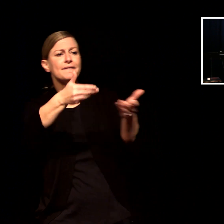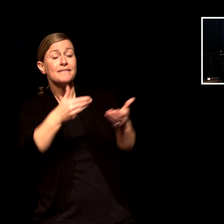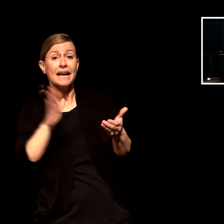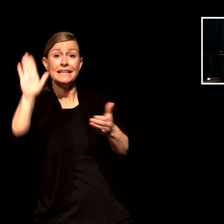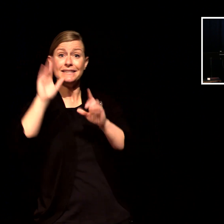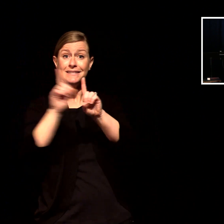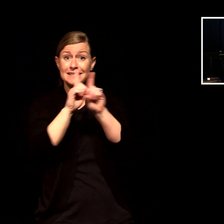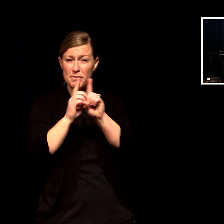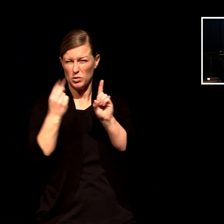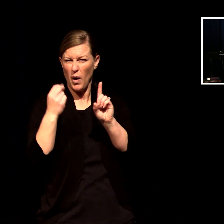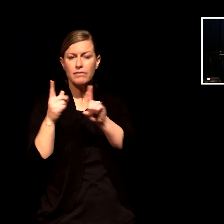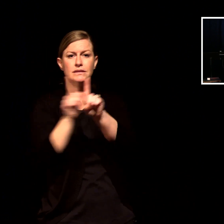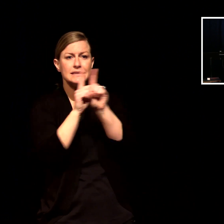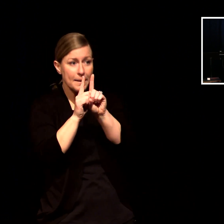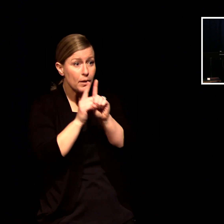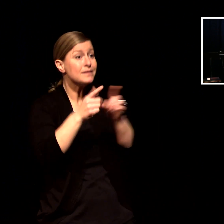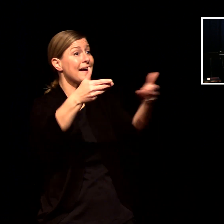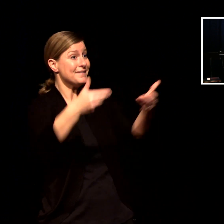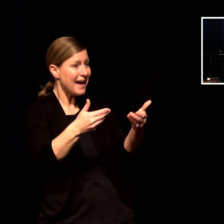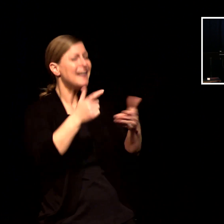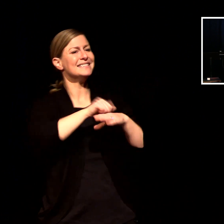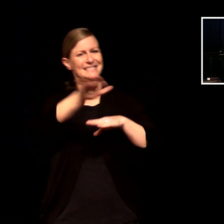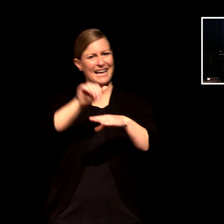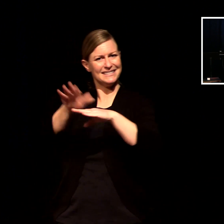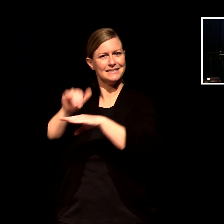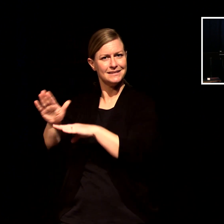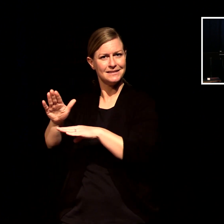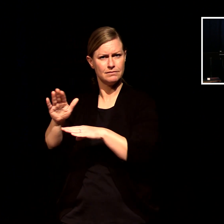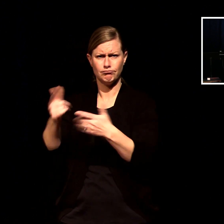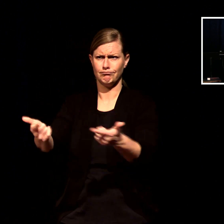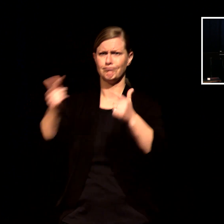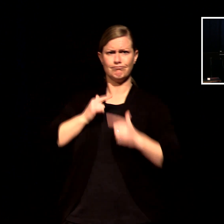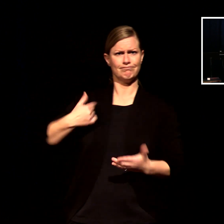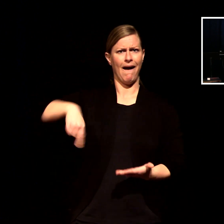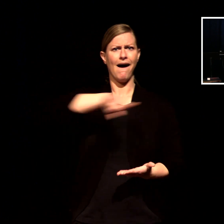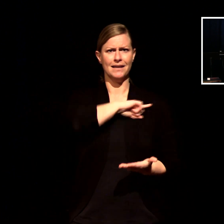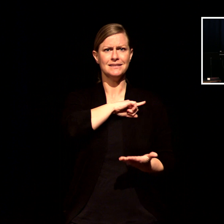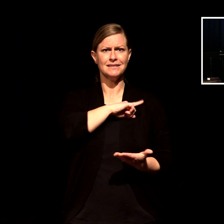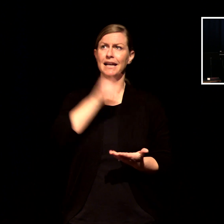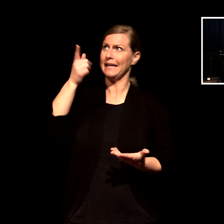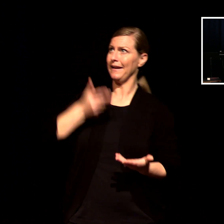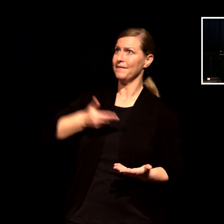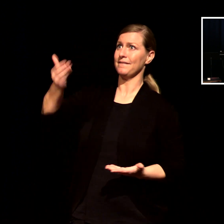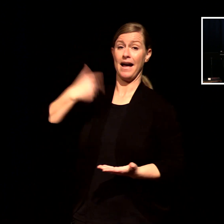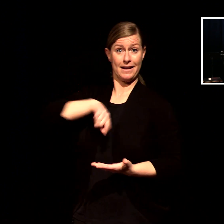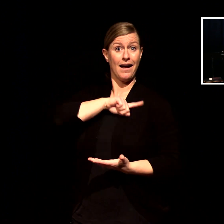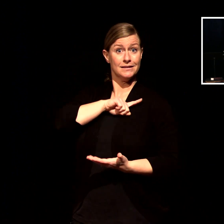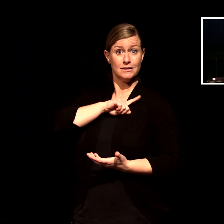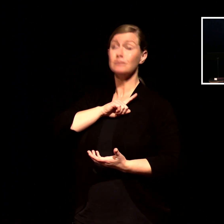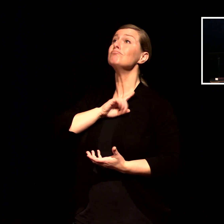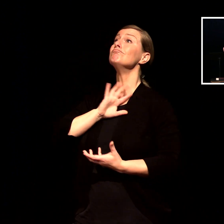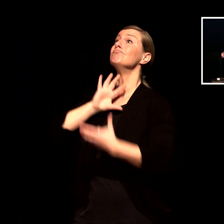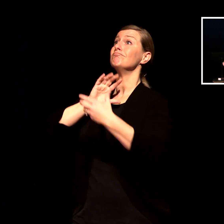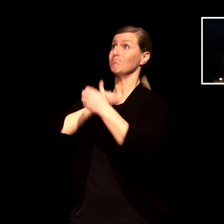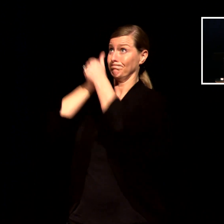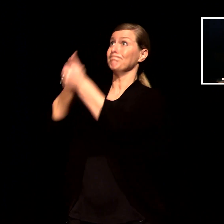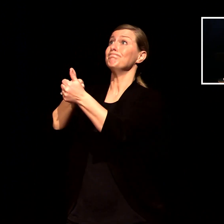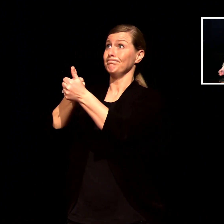this is for all of us who are disciples of jesus we have been invited in so that we can be